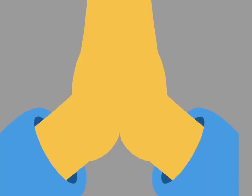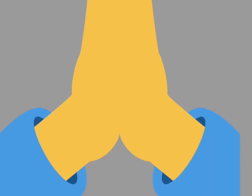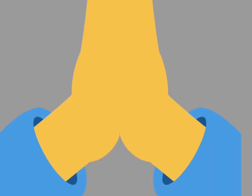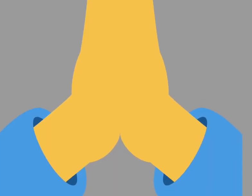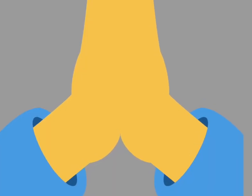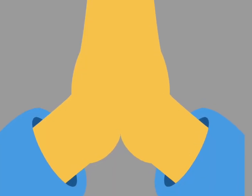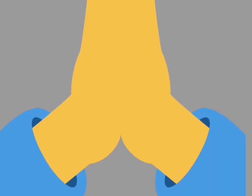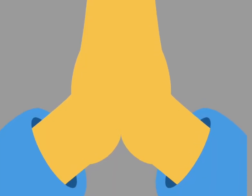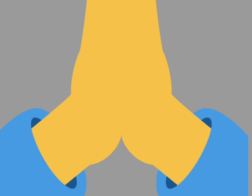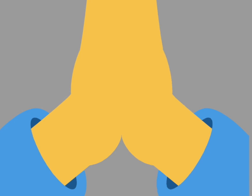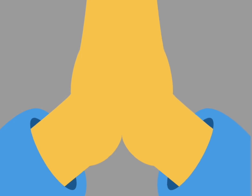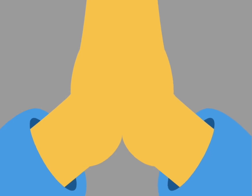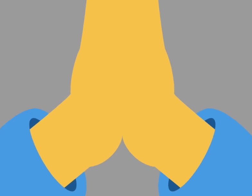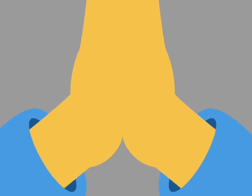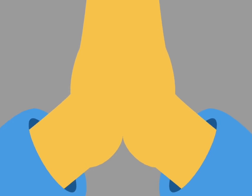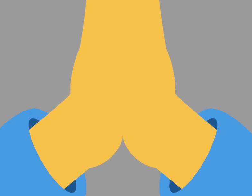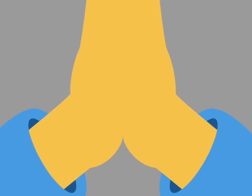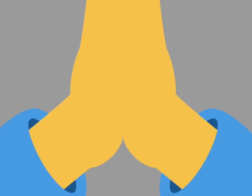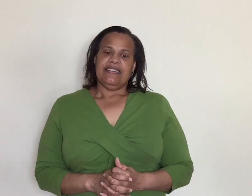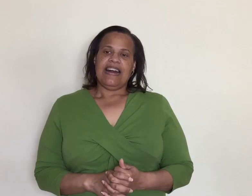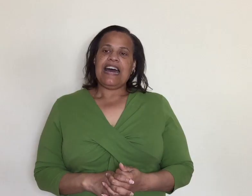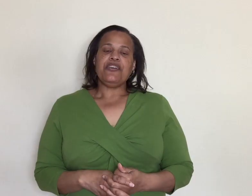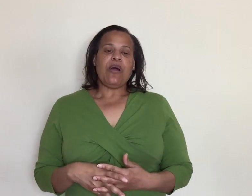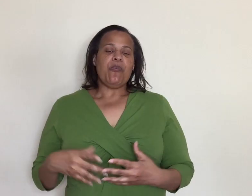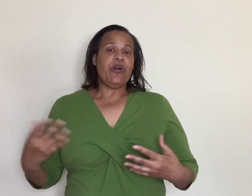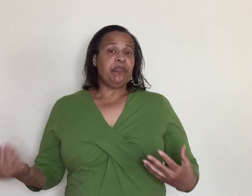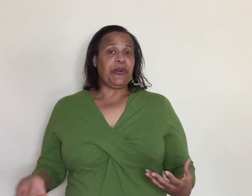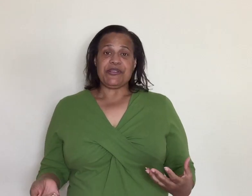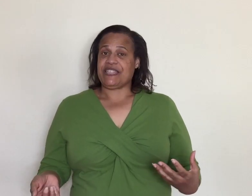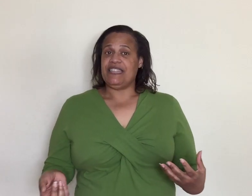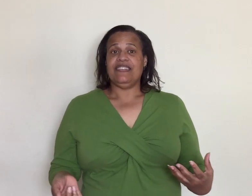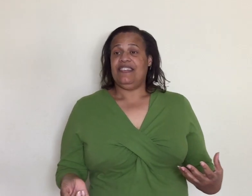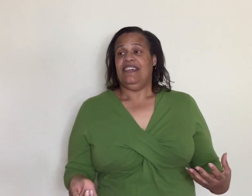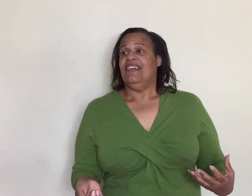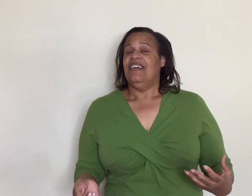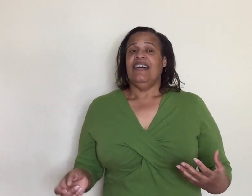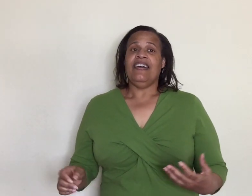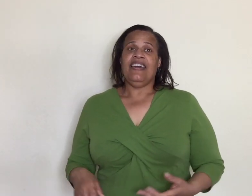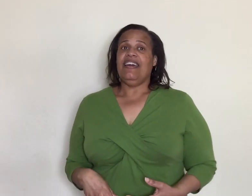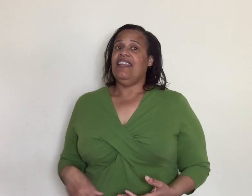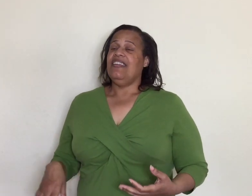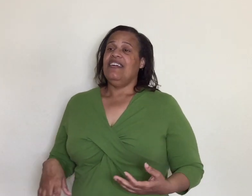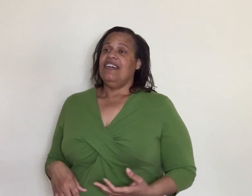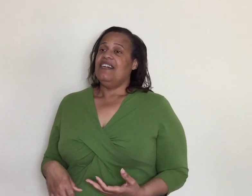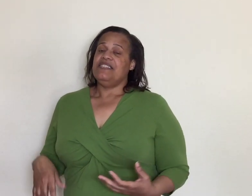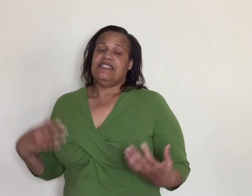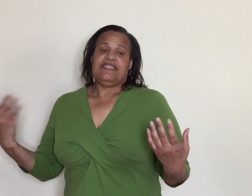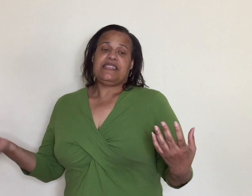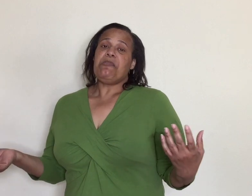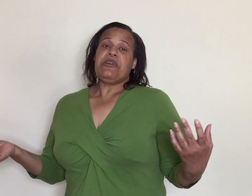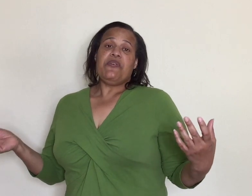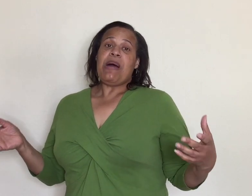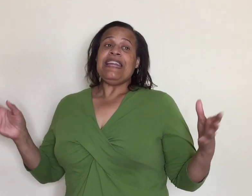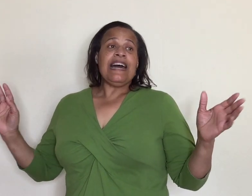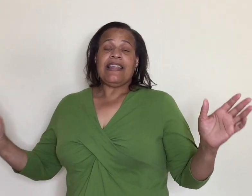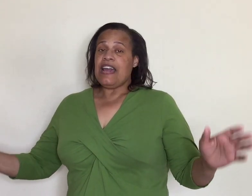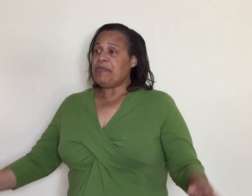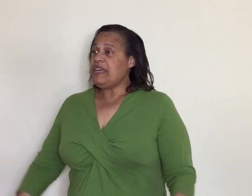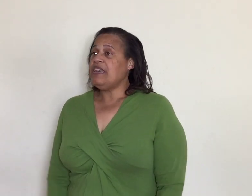stay inside if you can i know i'm one person and some of you might not like me